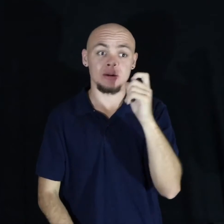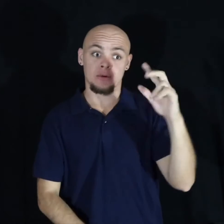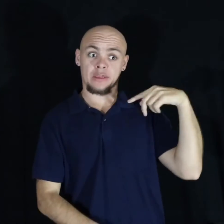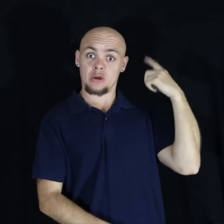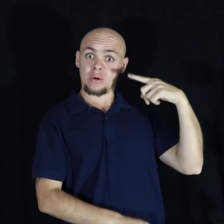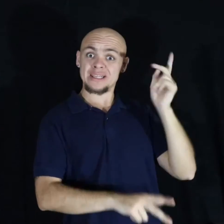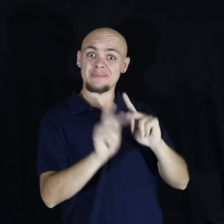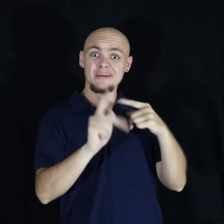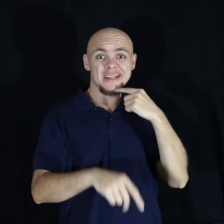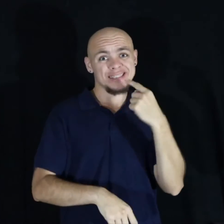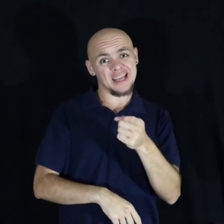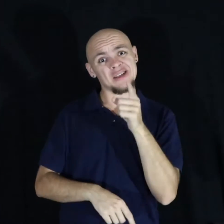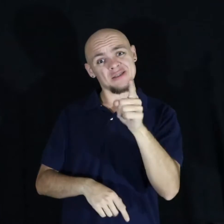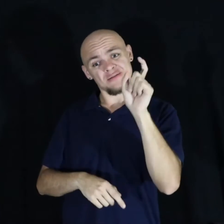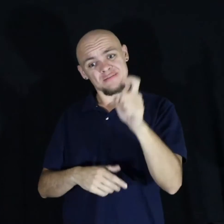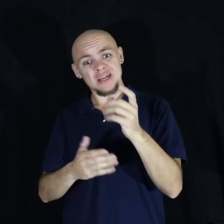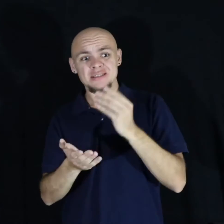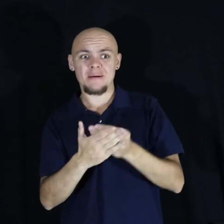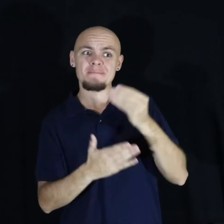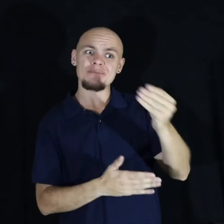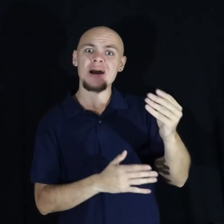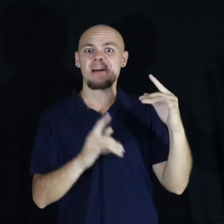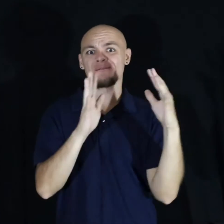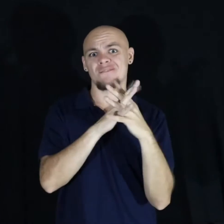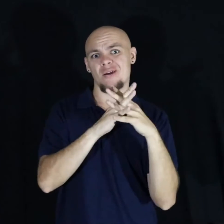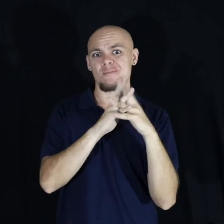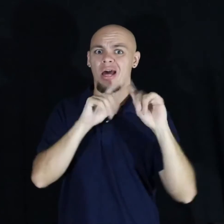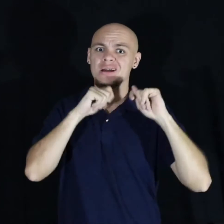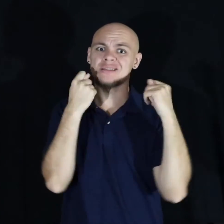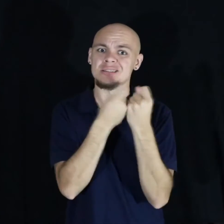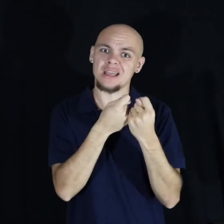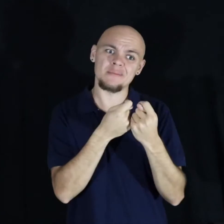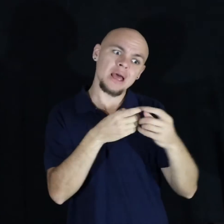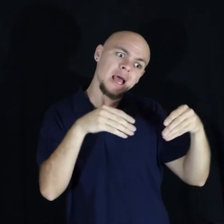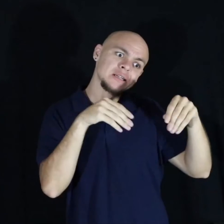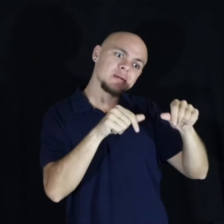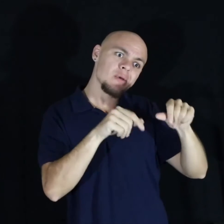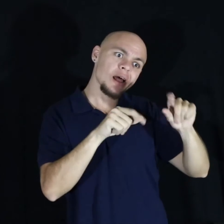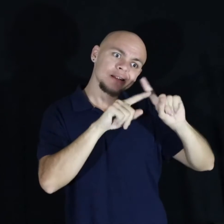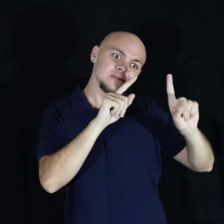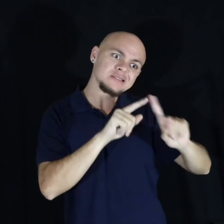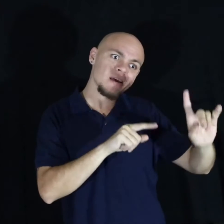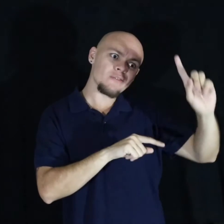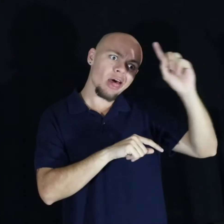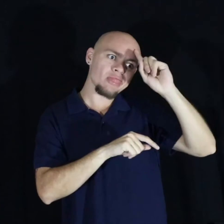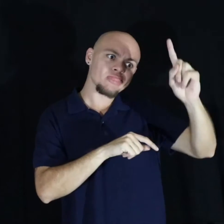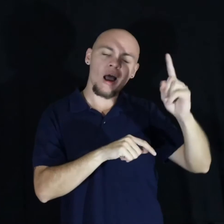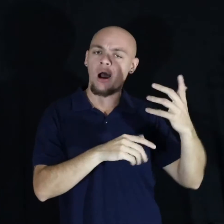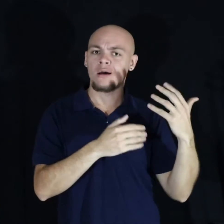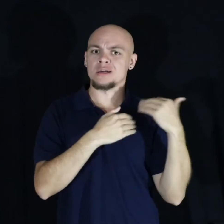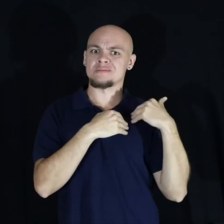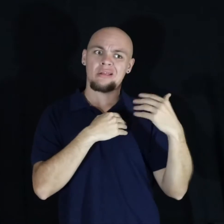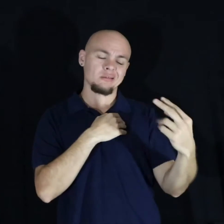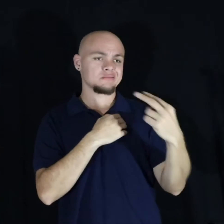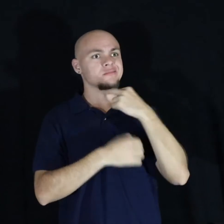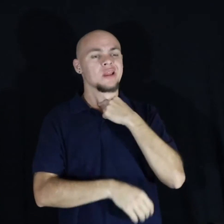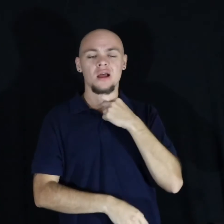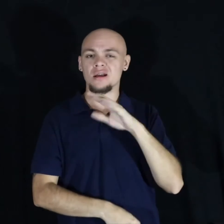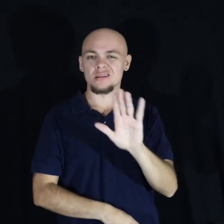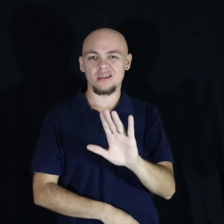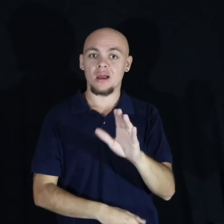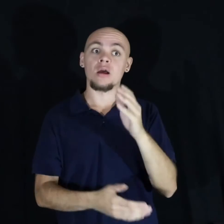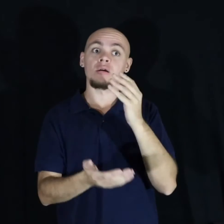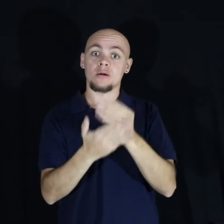people that are telling you you're going to buy the Sixers? it's in deposit and crazy thoughts in your head and holding you responsible. We have to